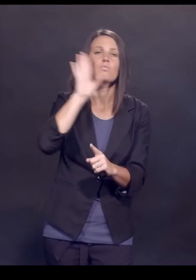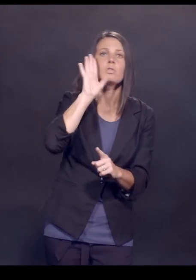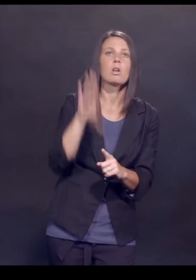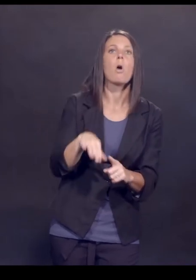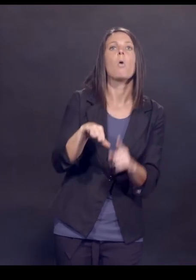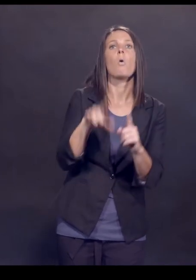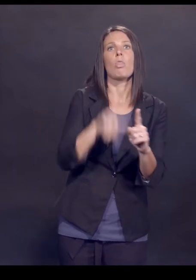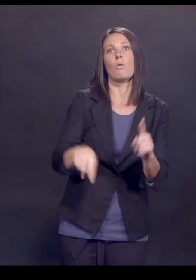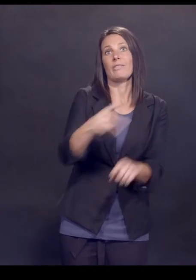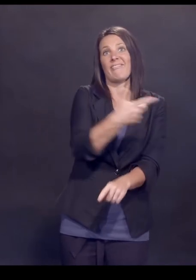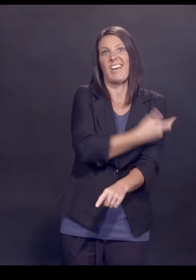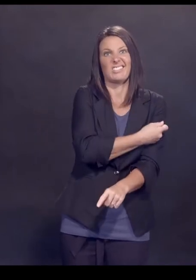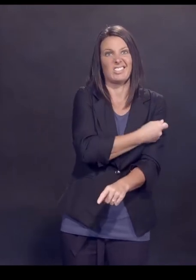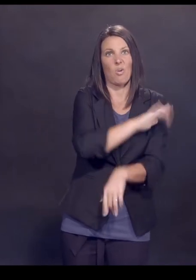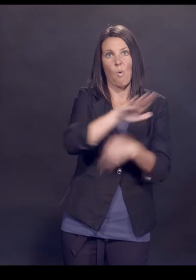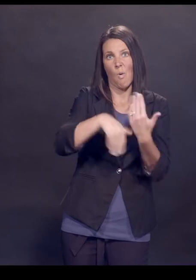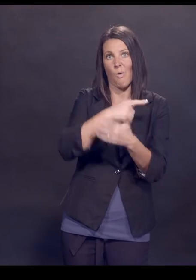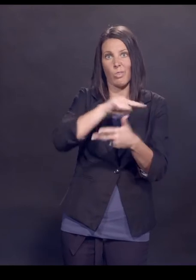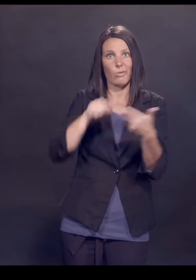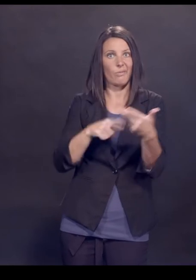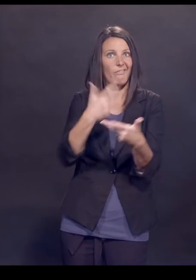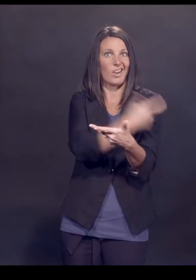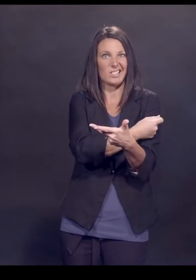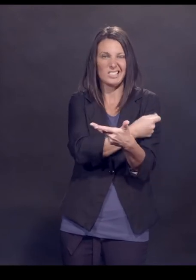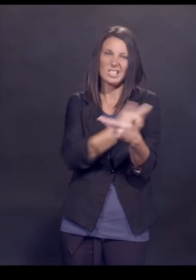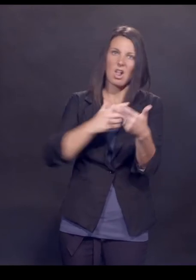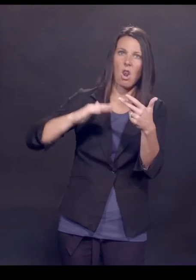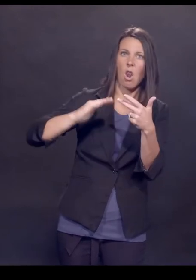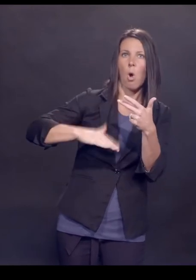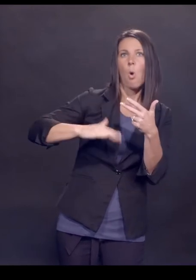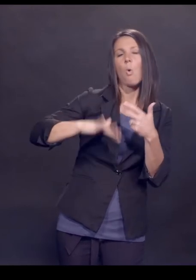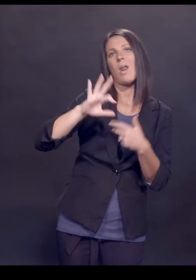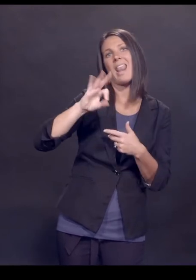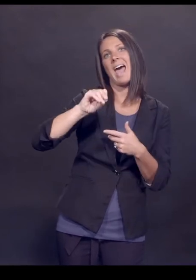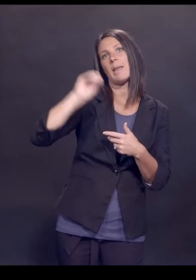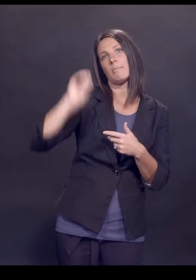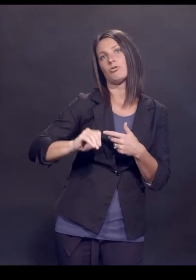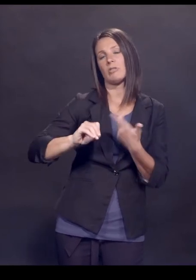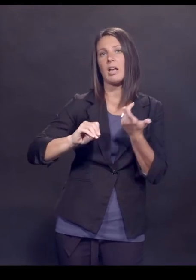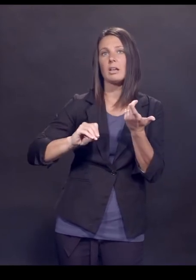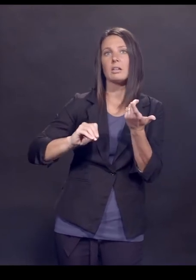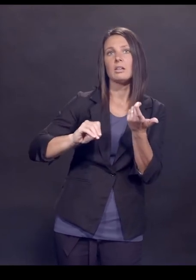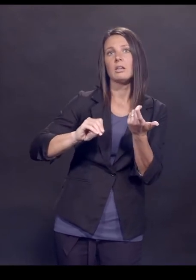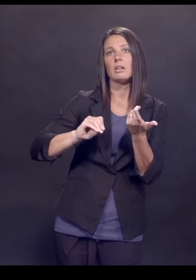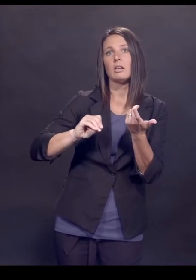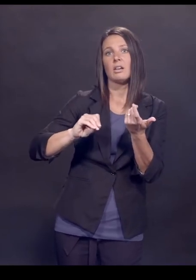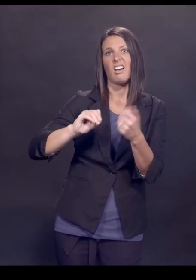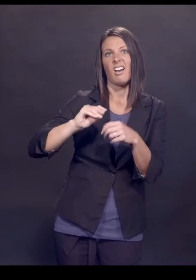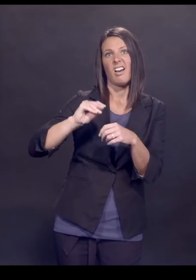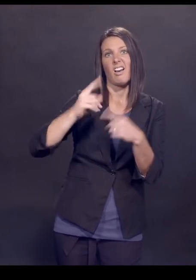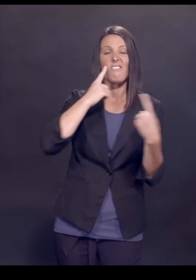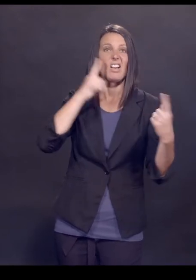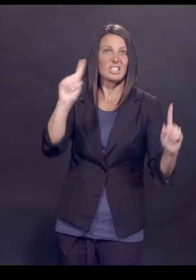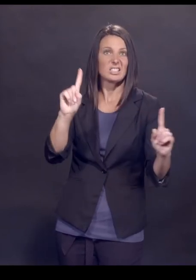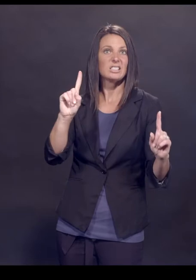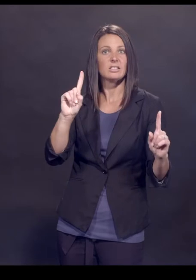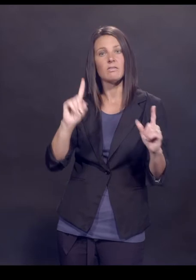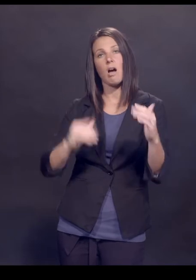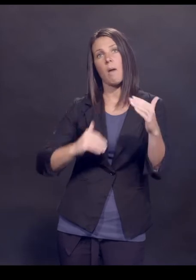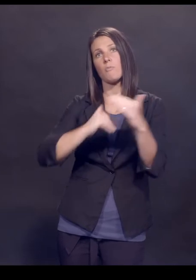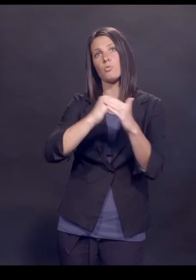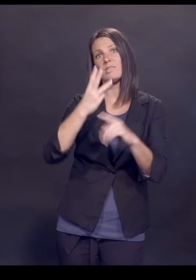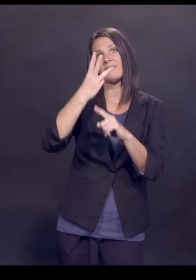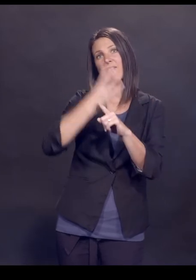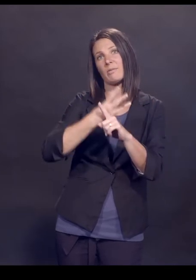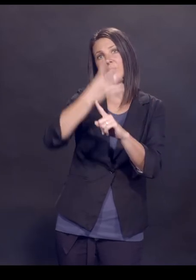these vaccines, all of them, are sort of in the low 90% effective for protection against serious disease now, roughly six months or